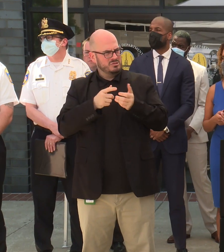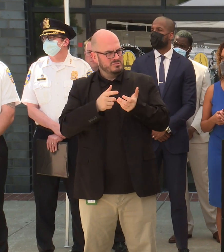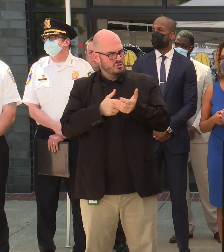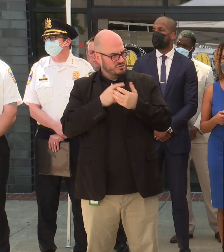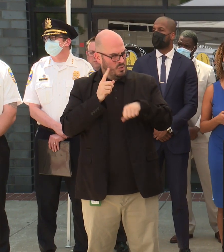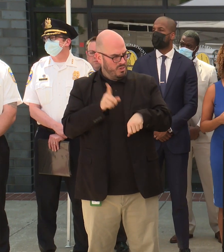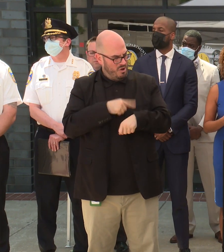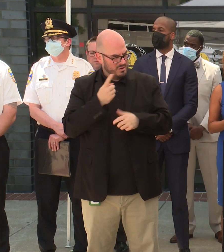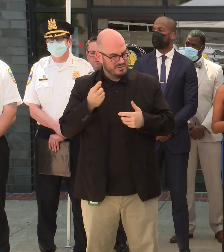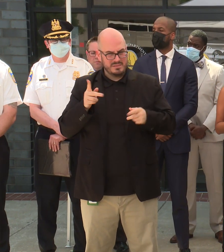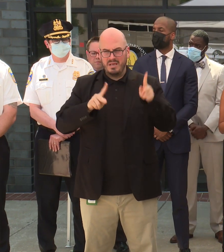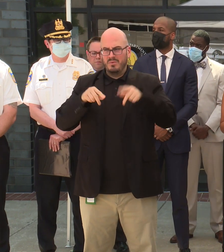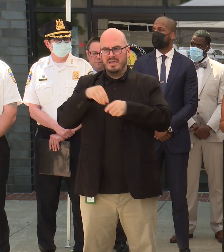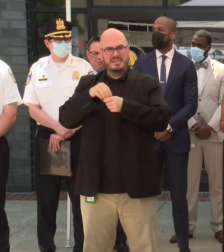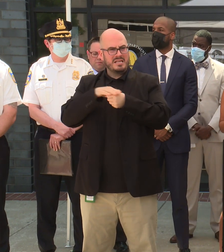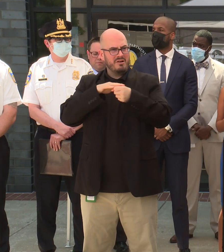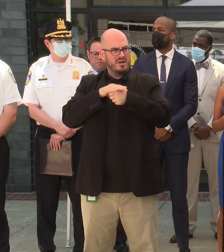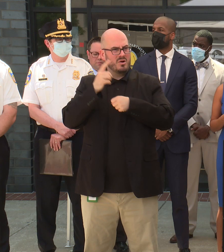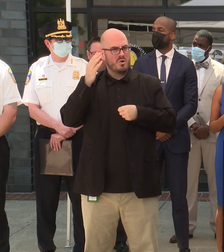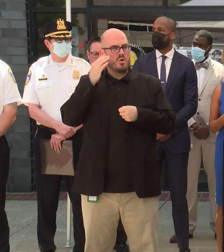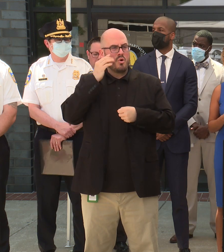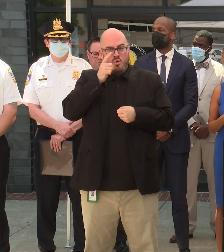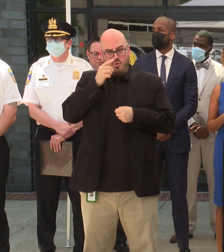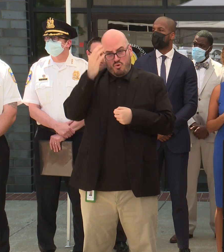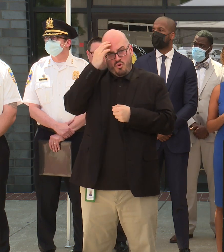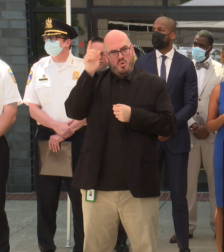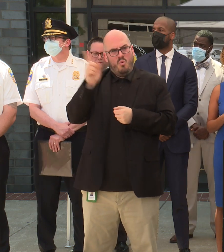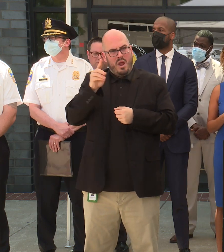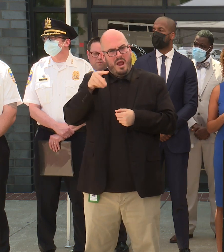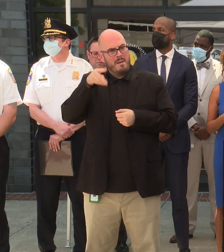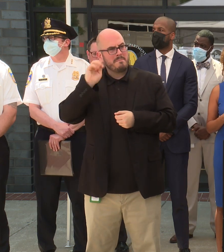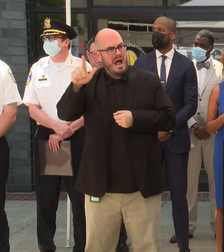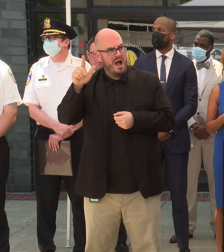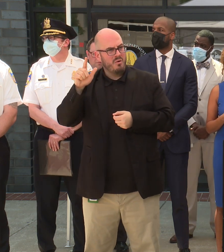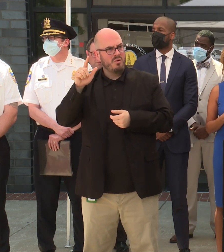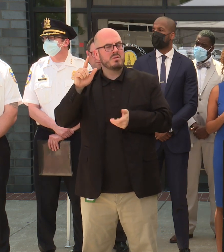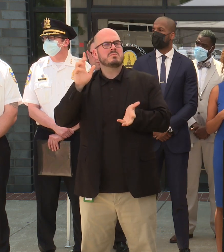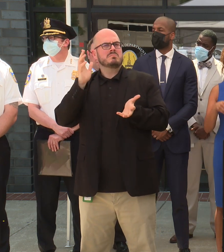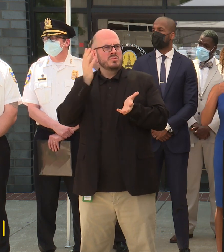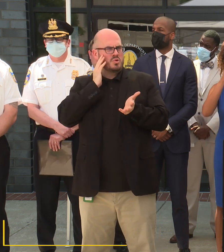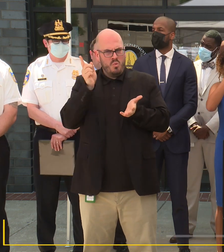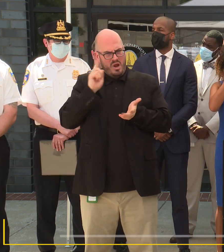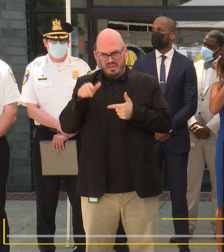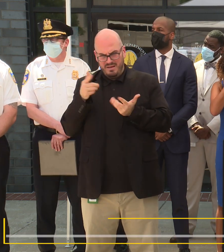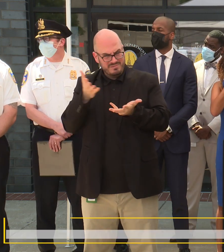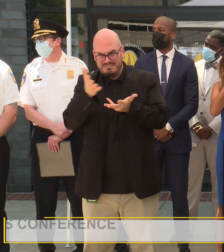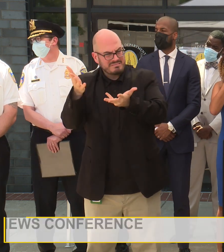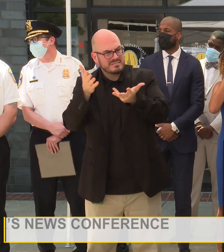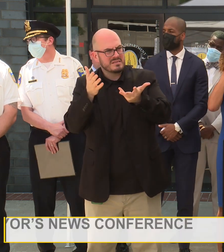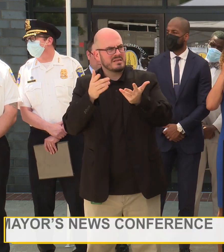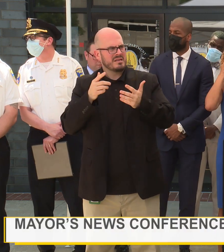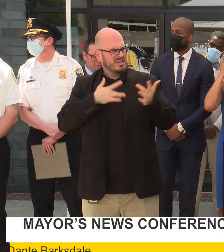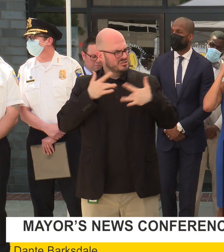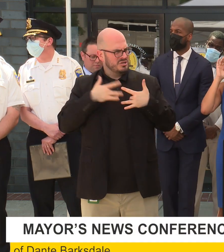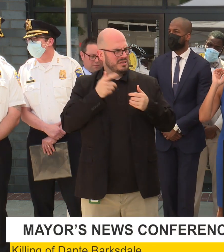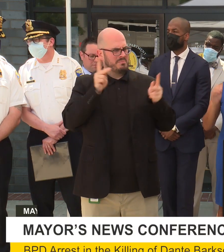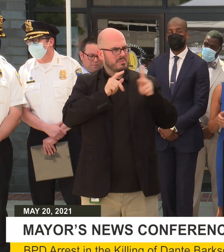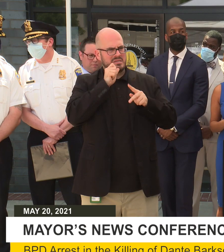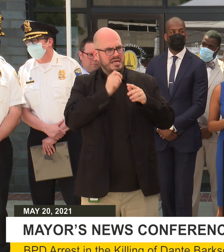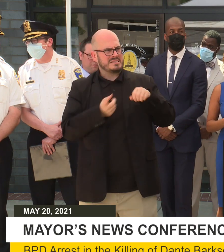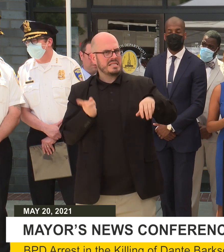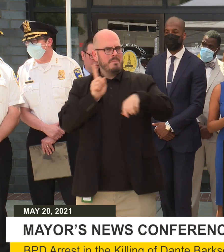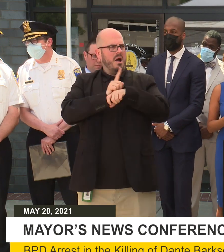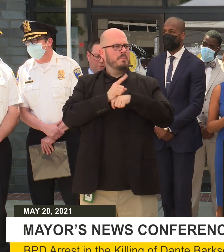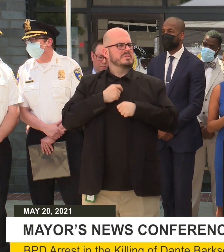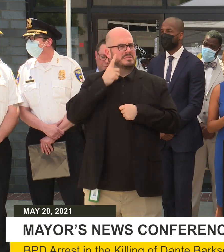people in this area who knew where the suspect was. I know you guys that named the person, but is there any concern that people didn't step up if they